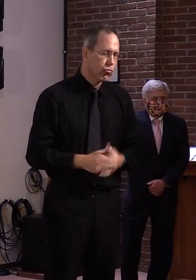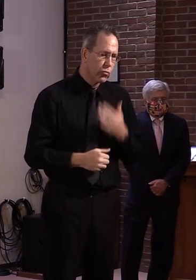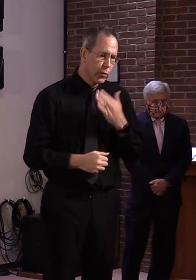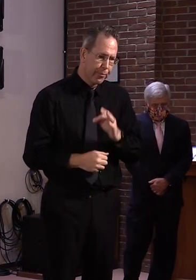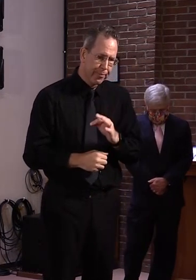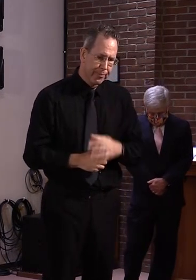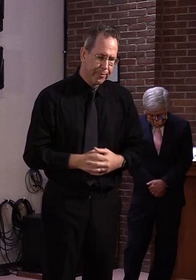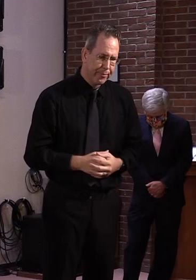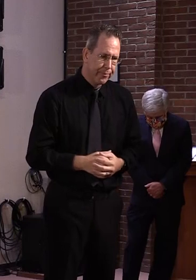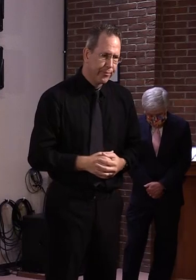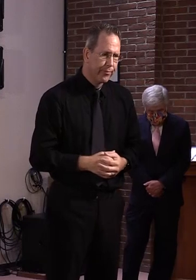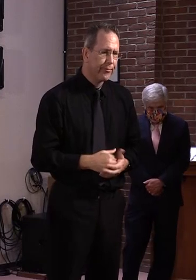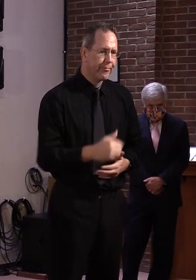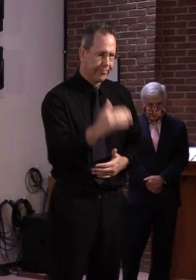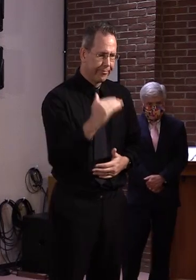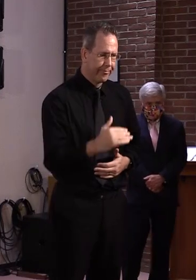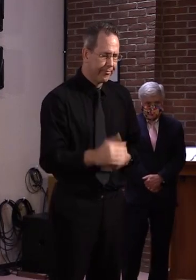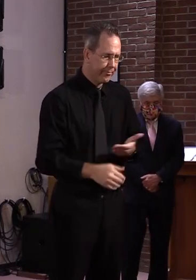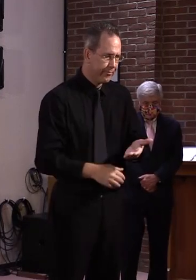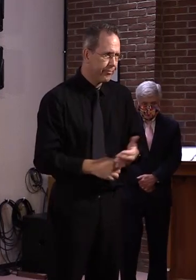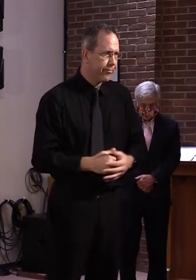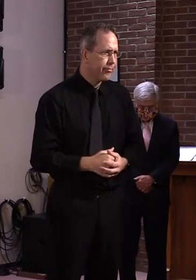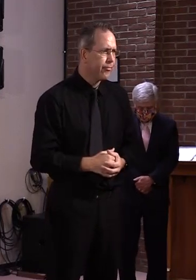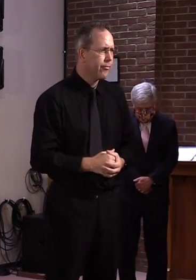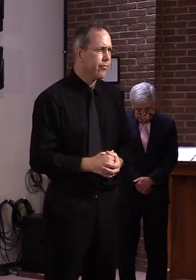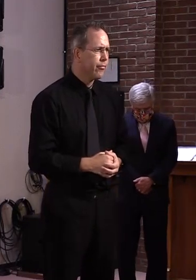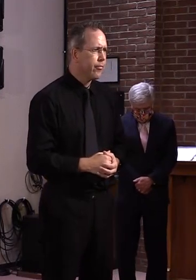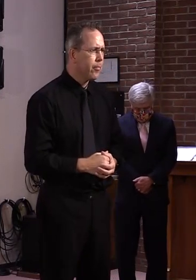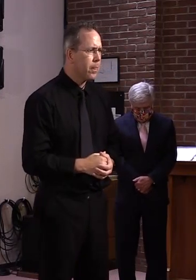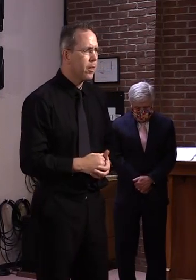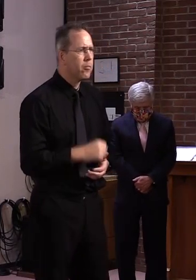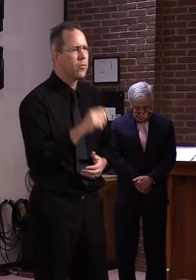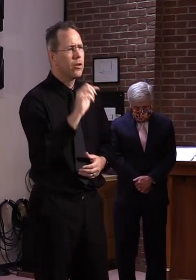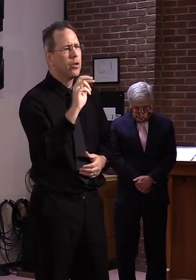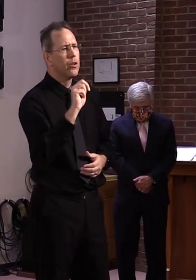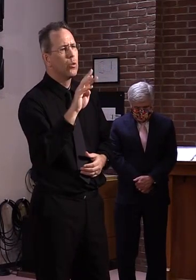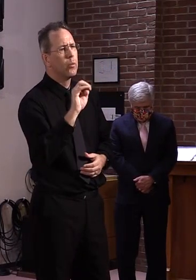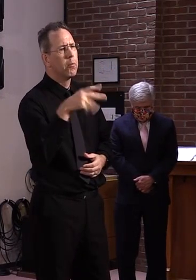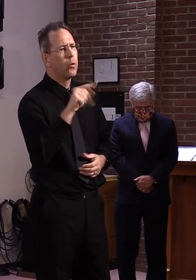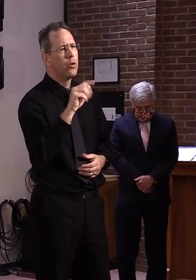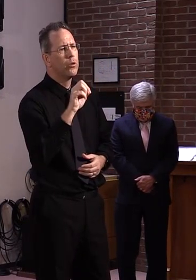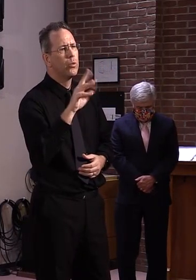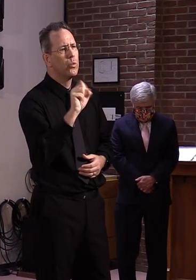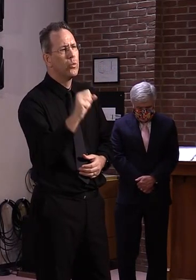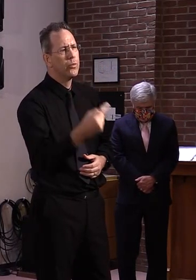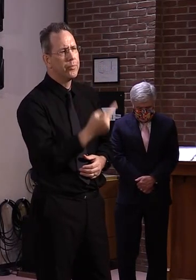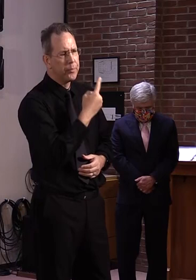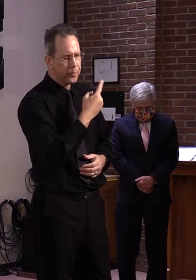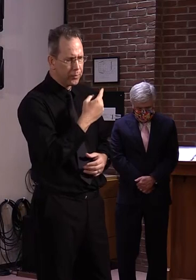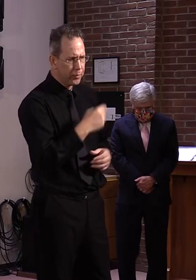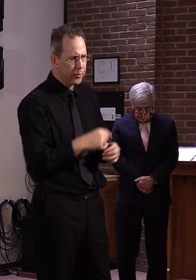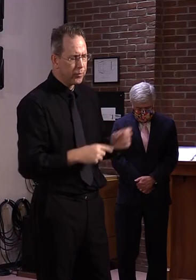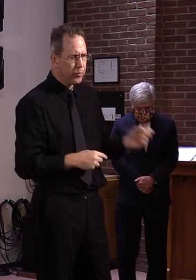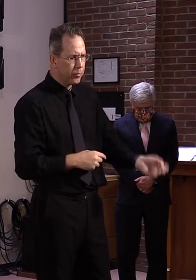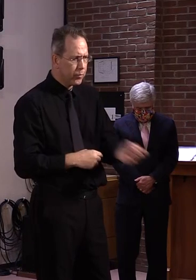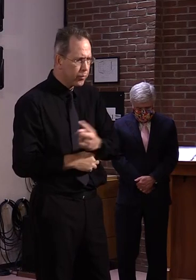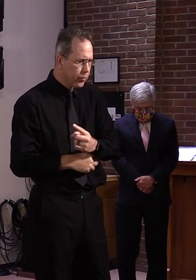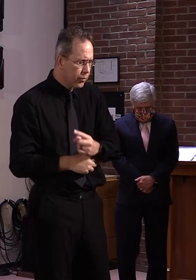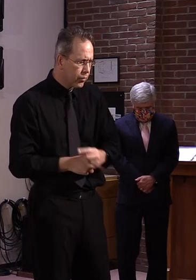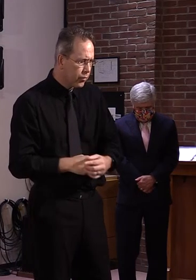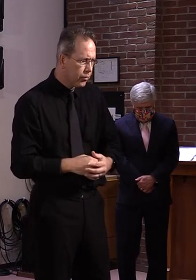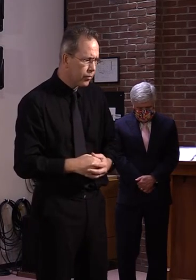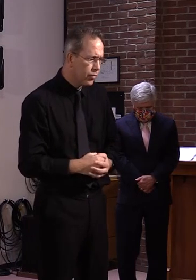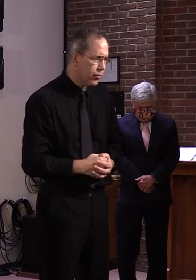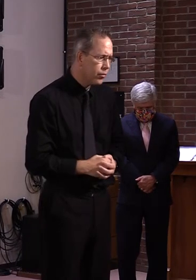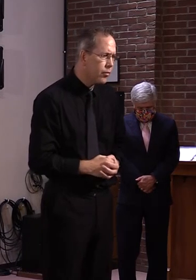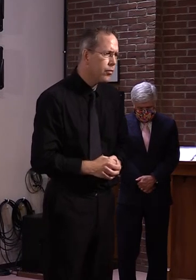All right, Ed Newport Daily Express. Yes. Yes, Governor. Good afternoon. I just